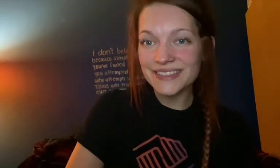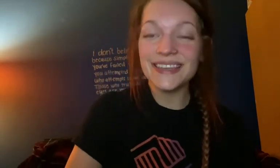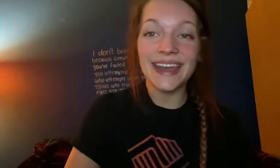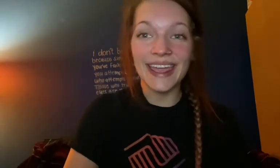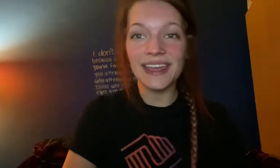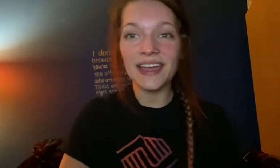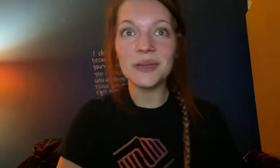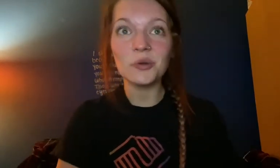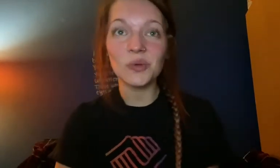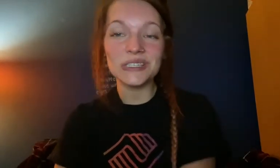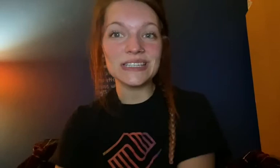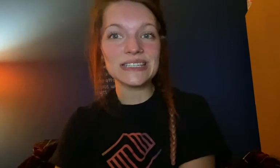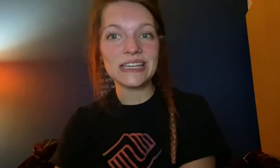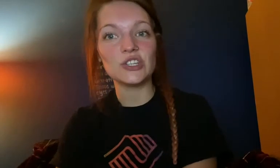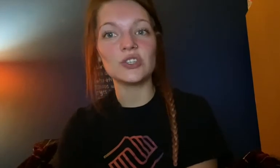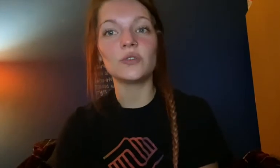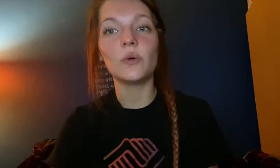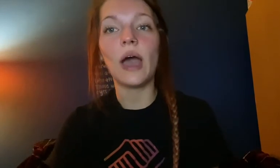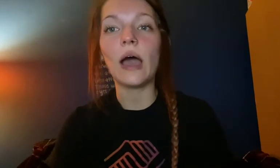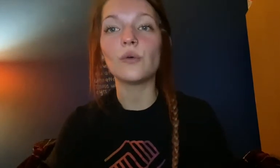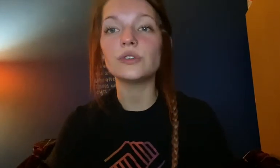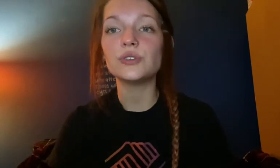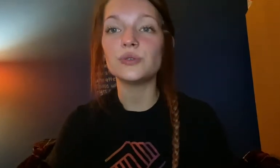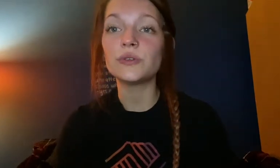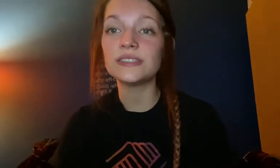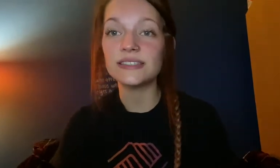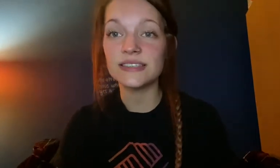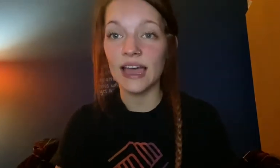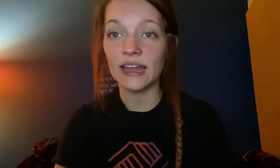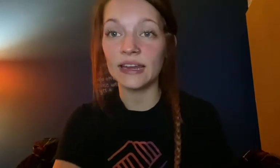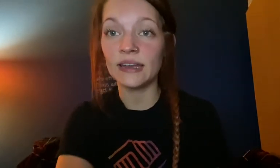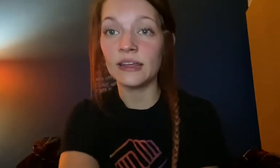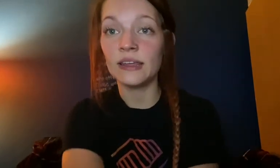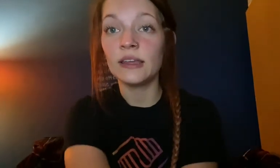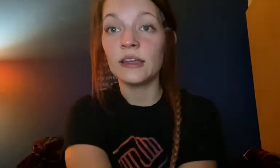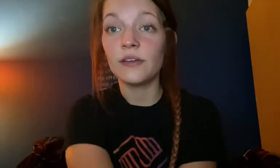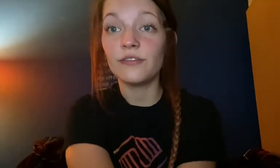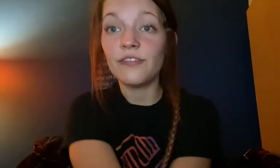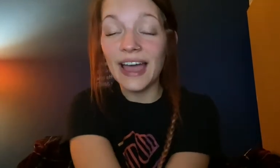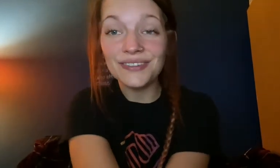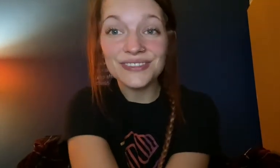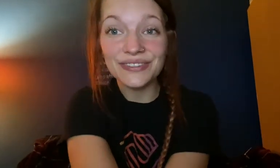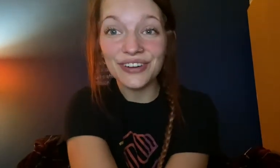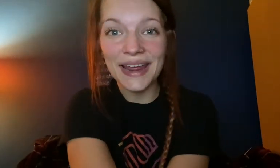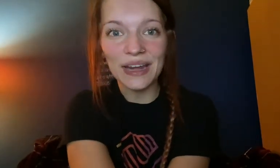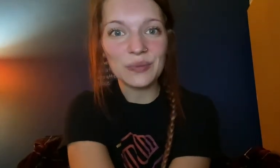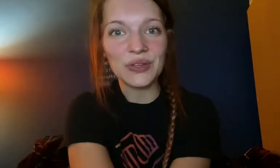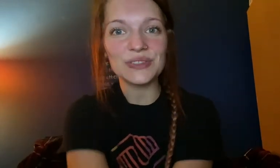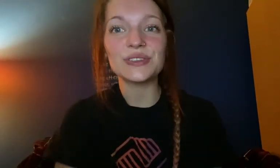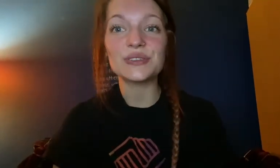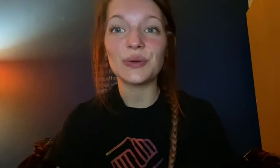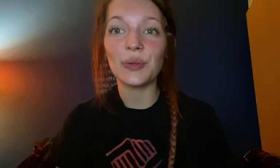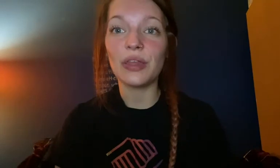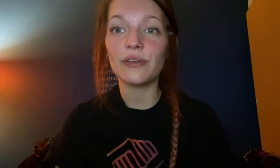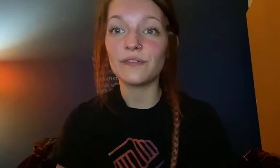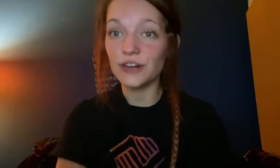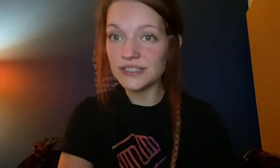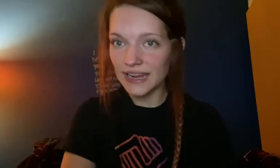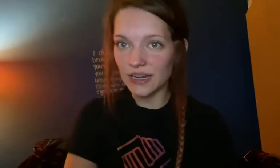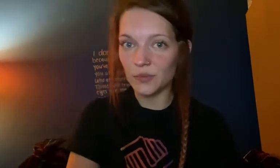Today I am going to teach you how to sign five different animals. So the first animal